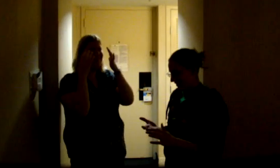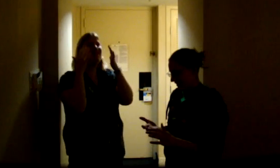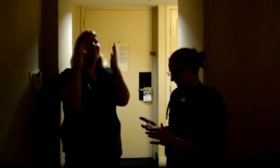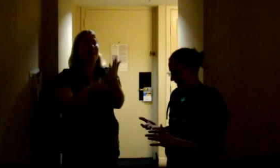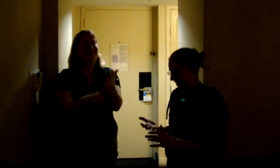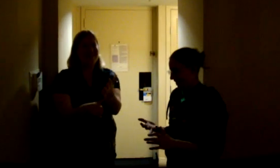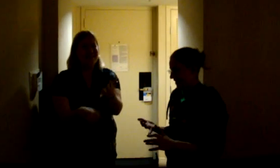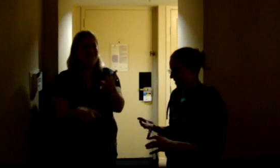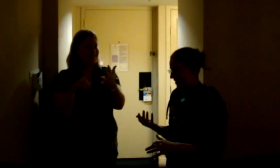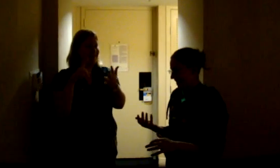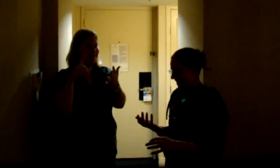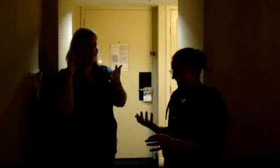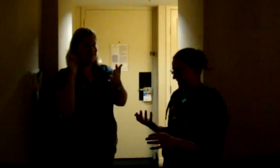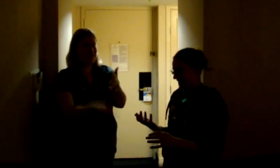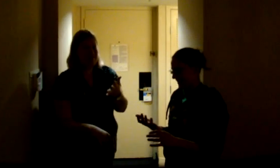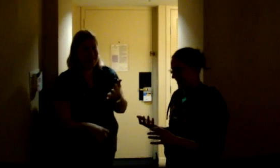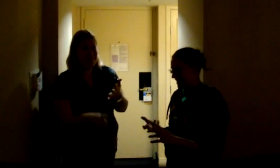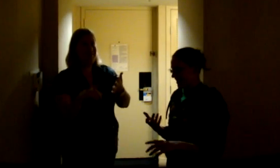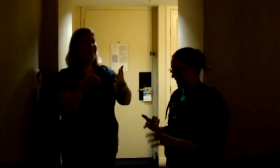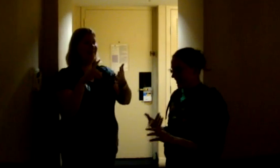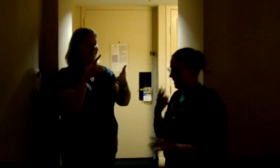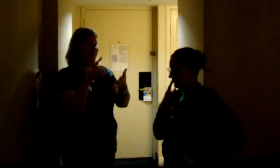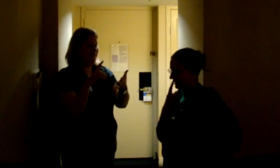I should know this. Jamie. Um.